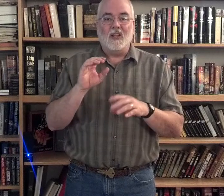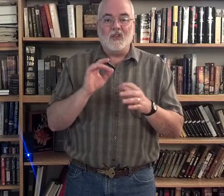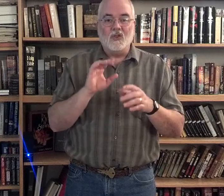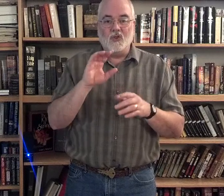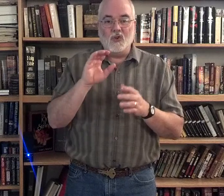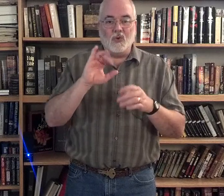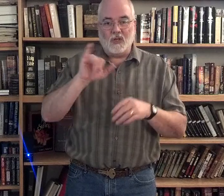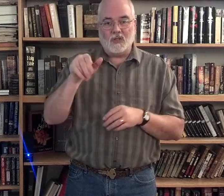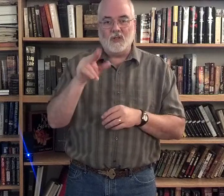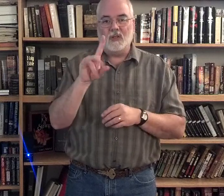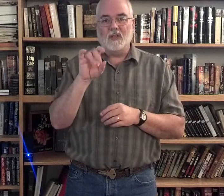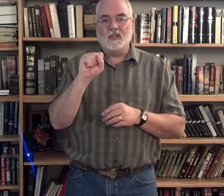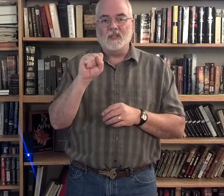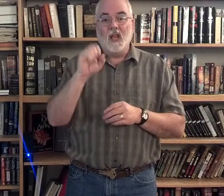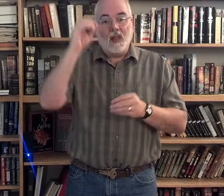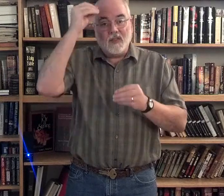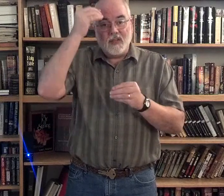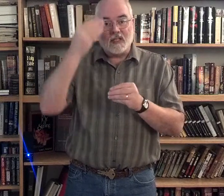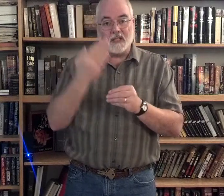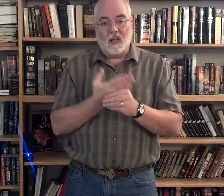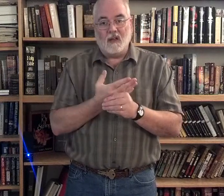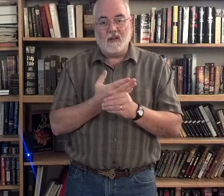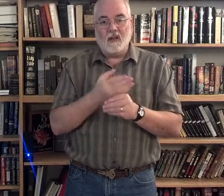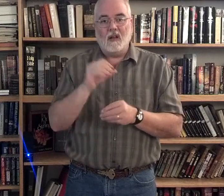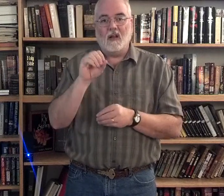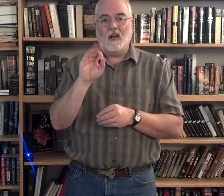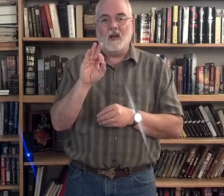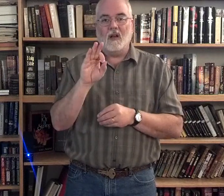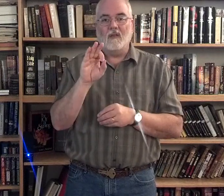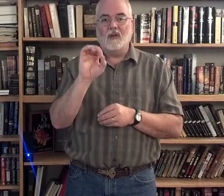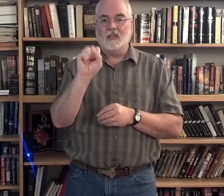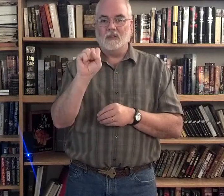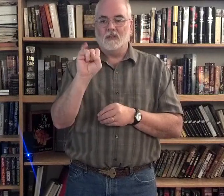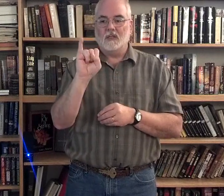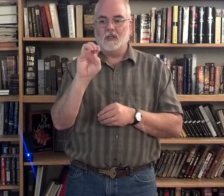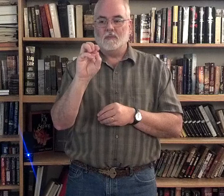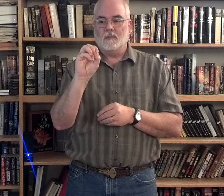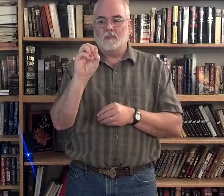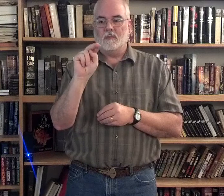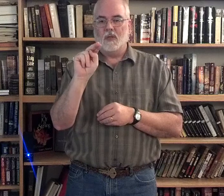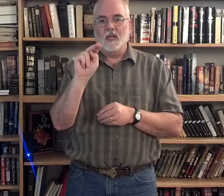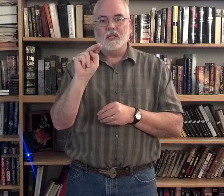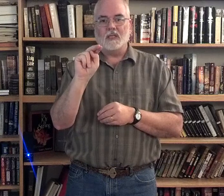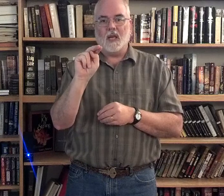Judas, the son of Simon